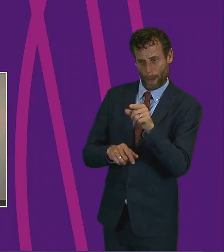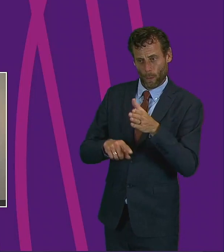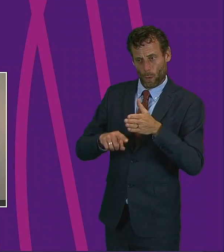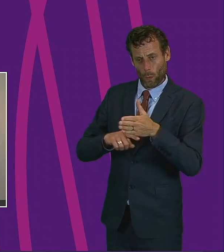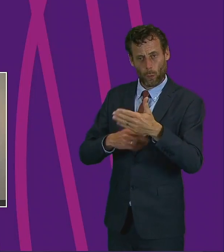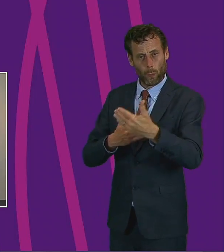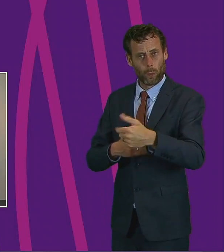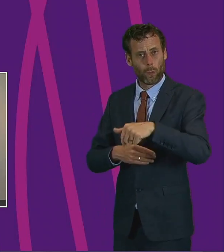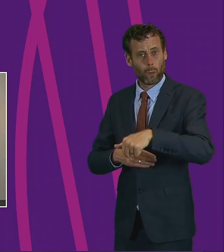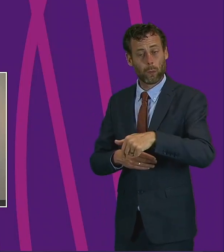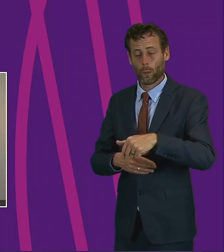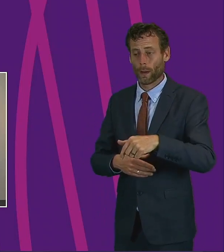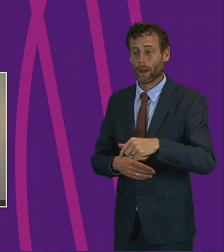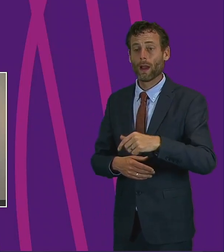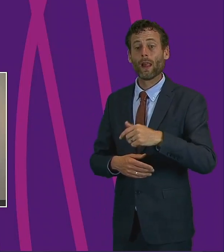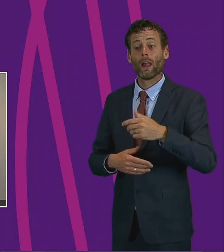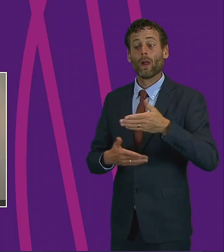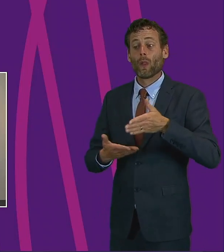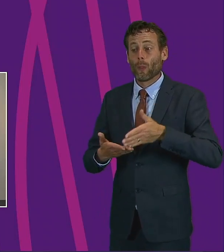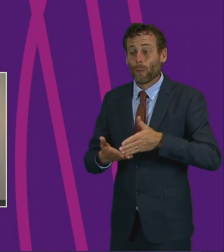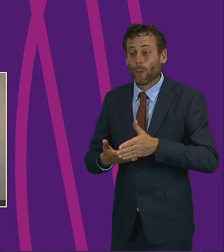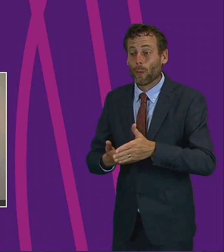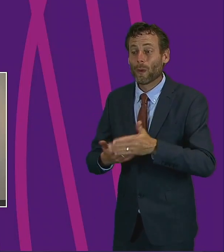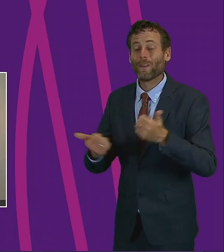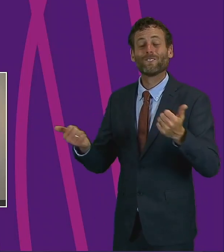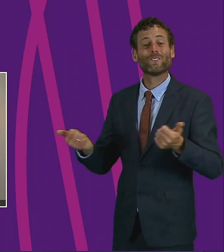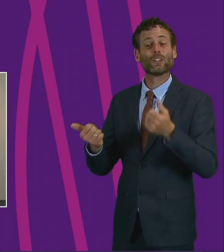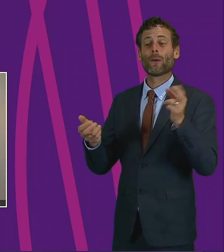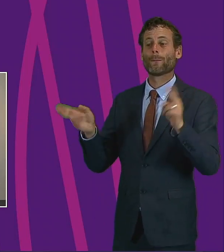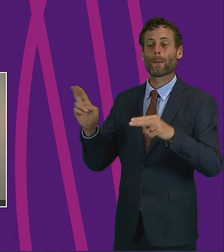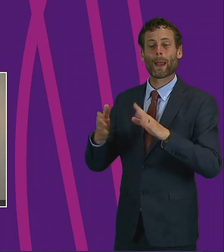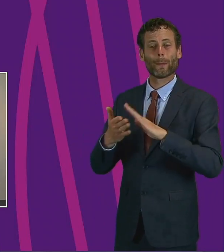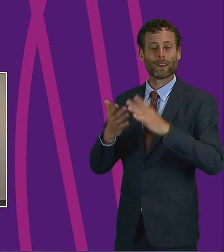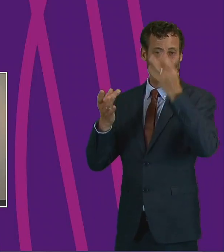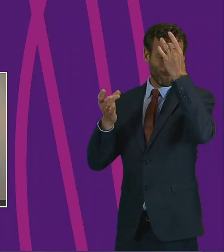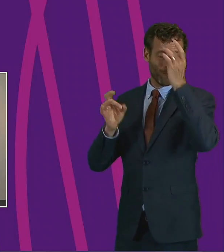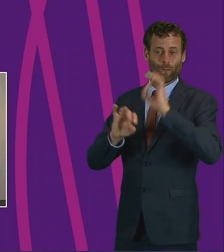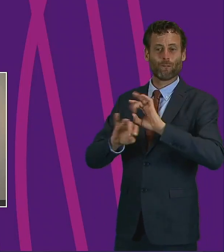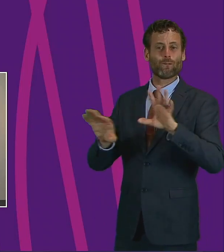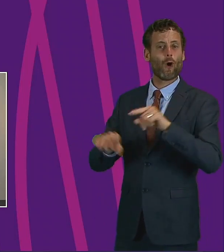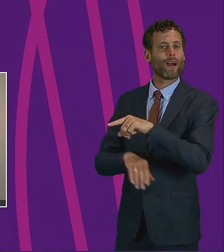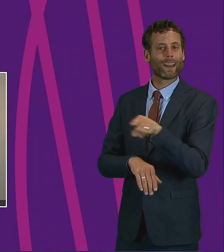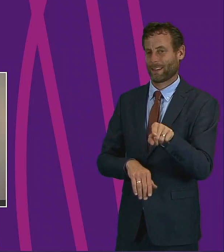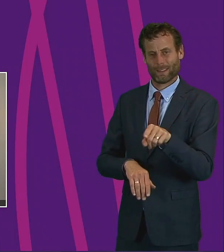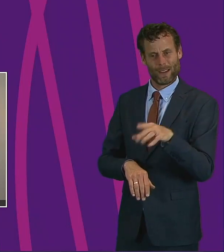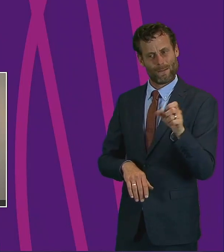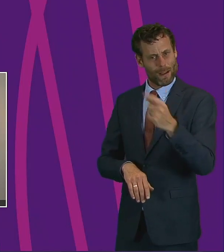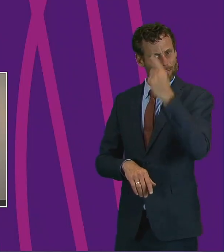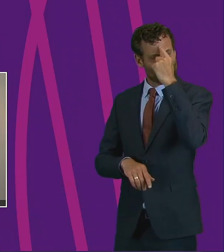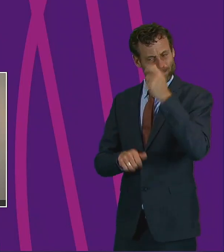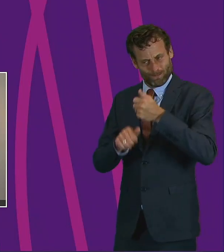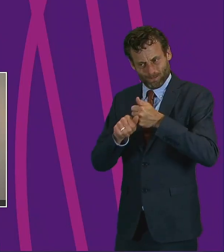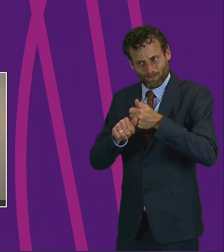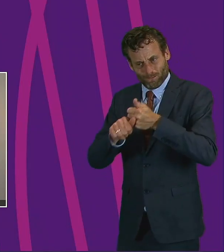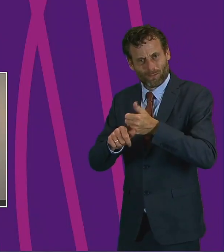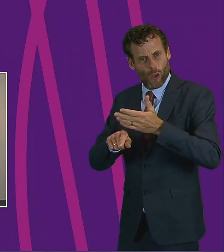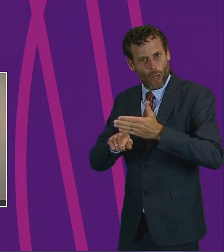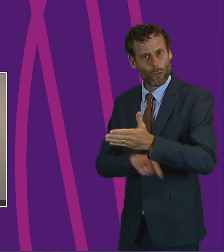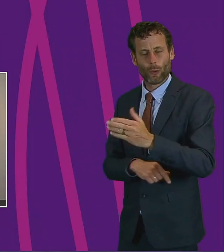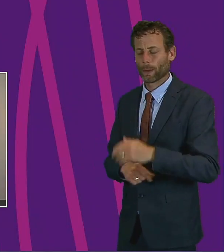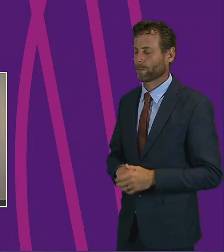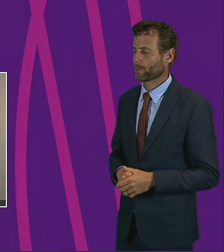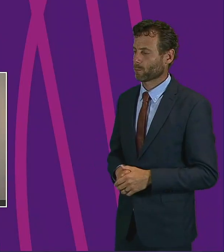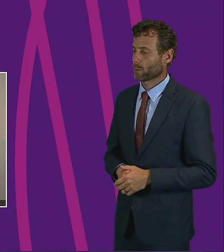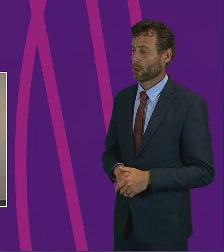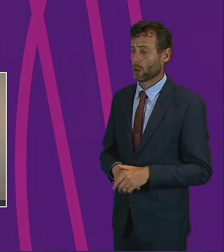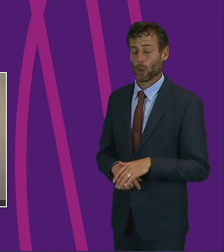and that shouldn't change. Going forward, the sector needs much more positive recognition every day of every week. Our communities have